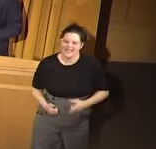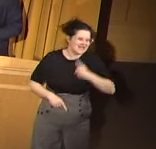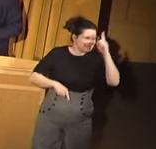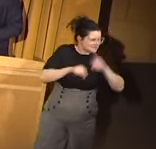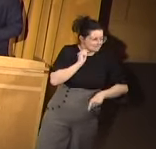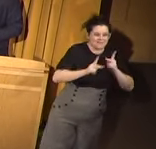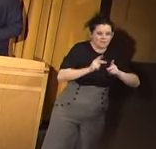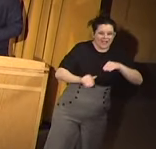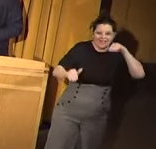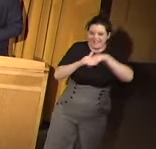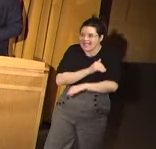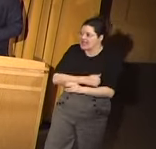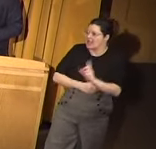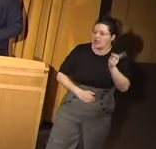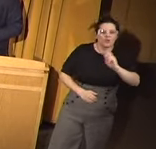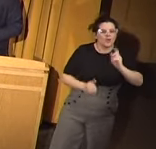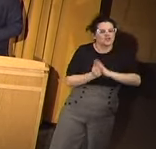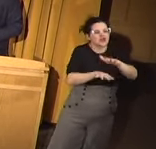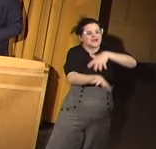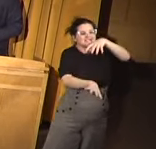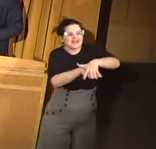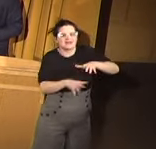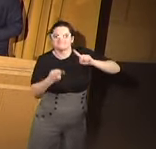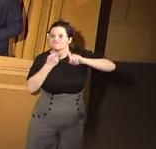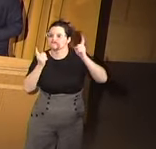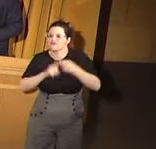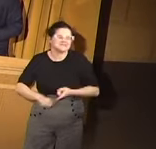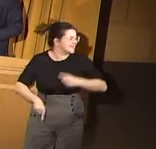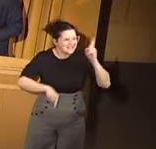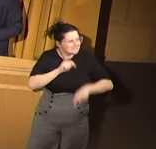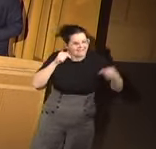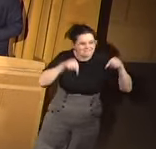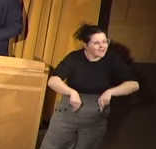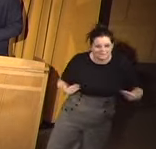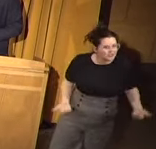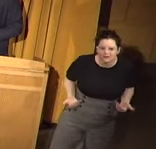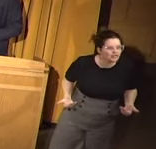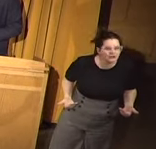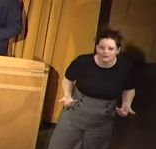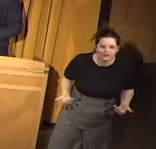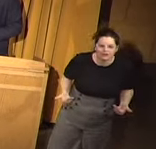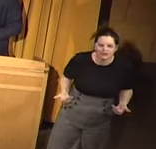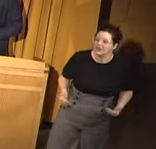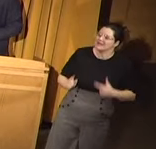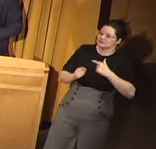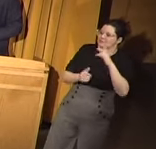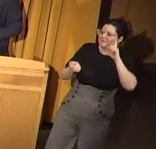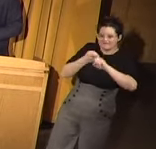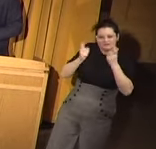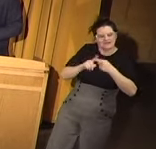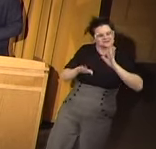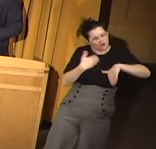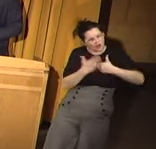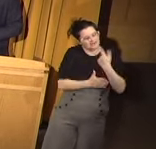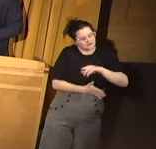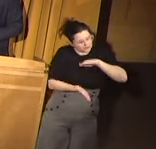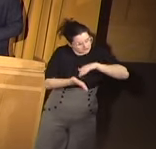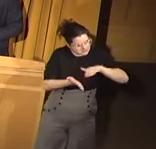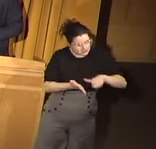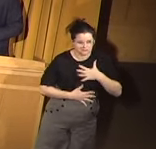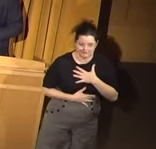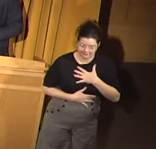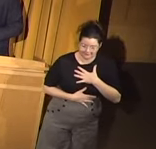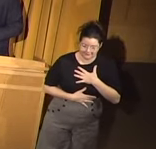community. We're with our neighbor and friend who is out. They can't come here. So, my friend, and to all of you, excuse me.